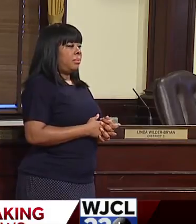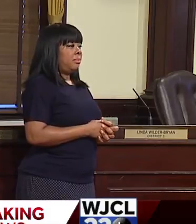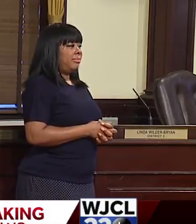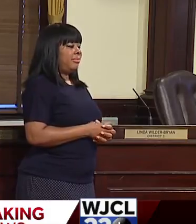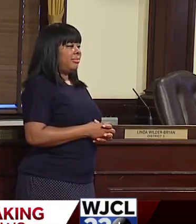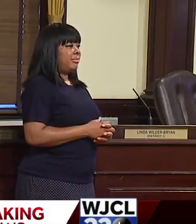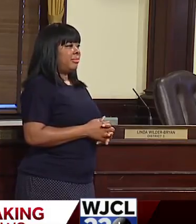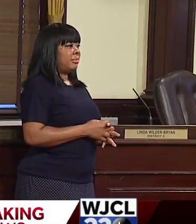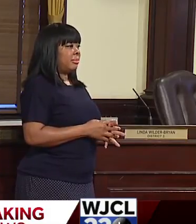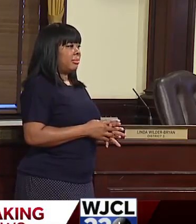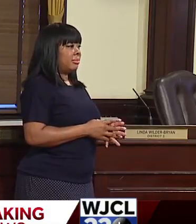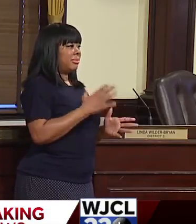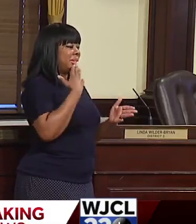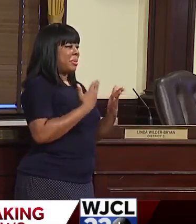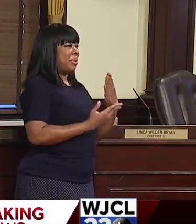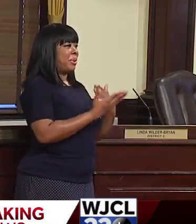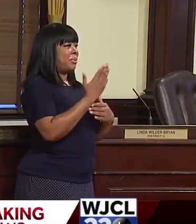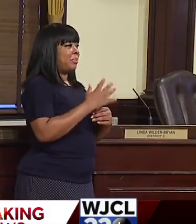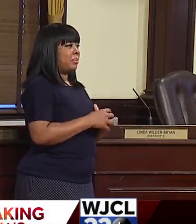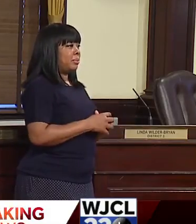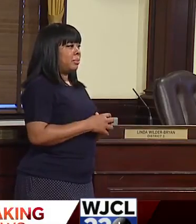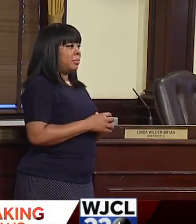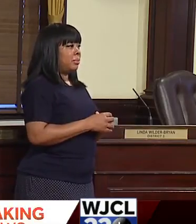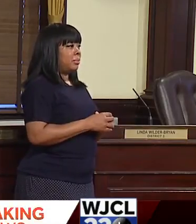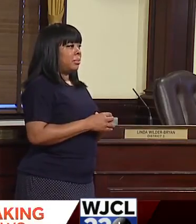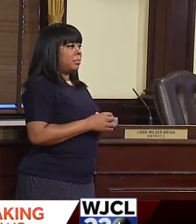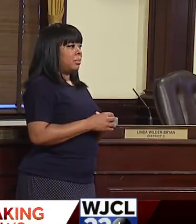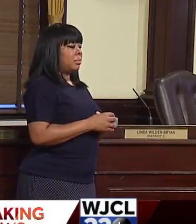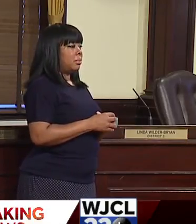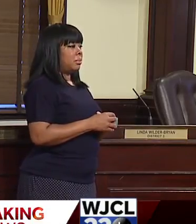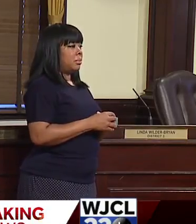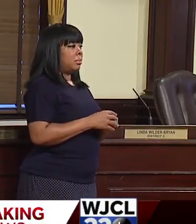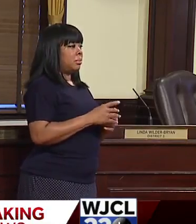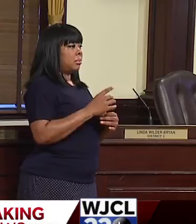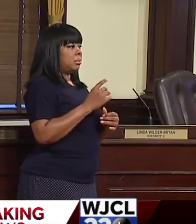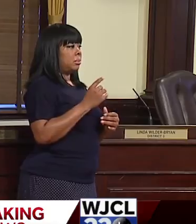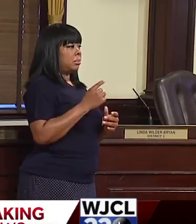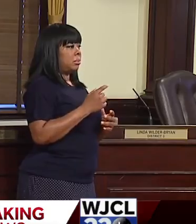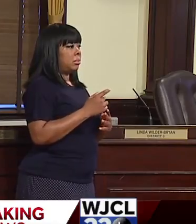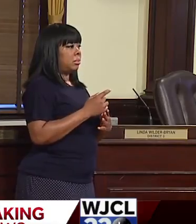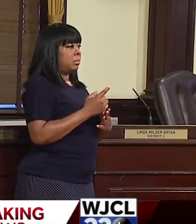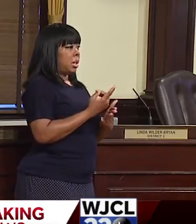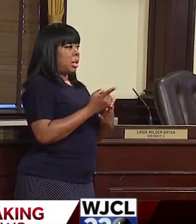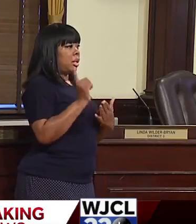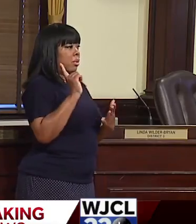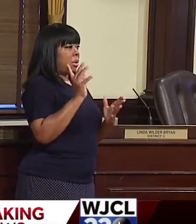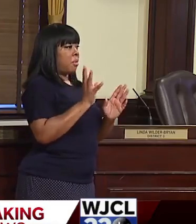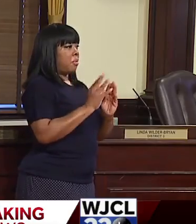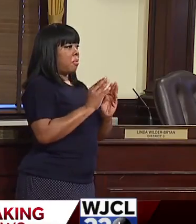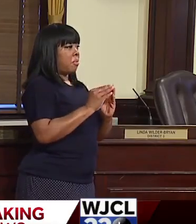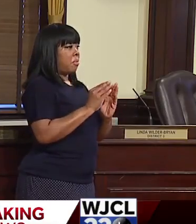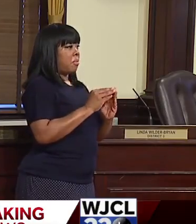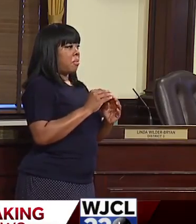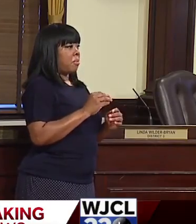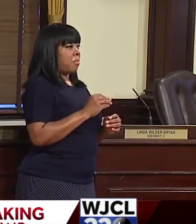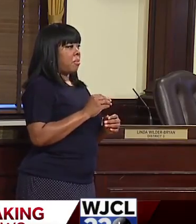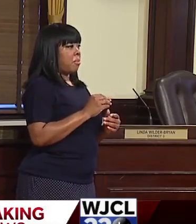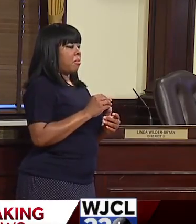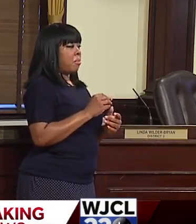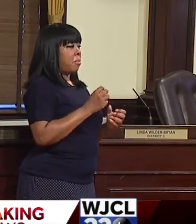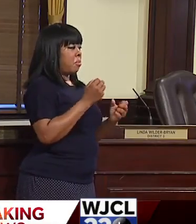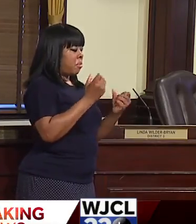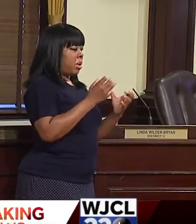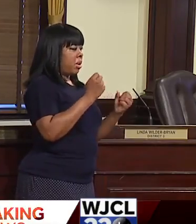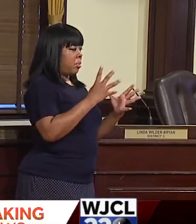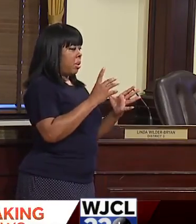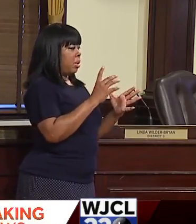Okay. Good morning, Mr. Mayor, last week at this meeting, there are a of stats, lot of data